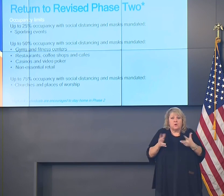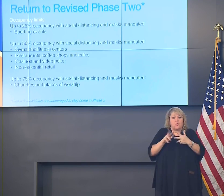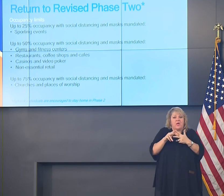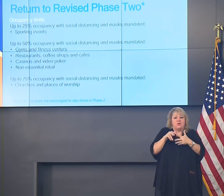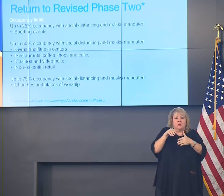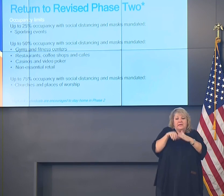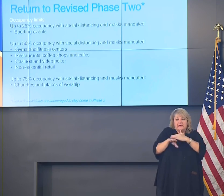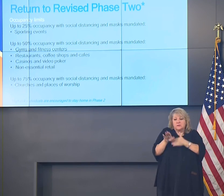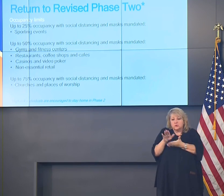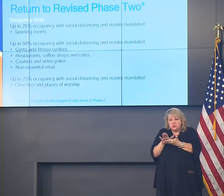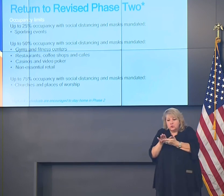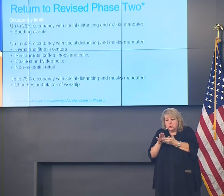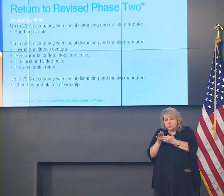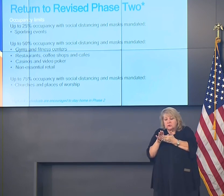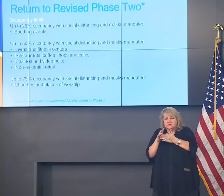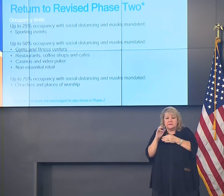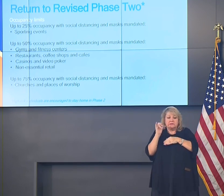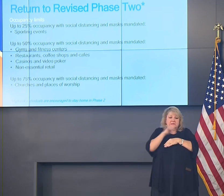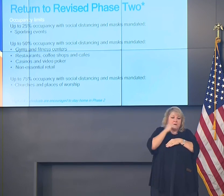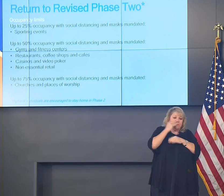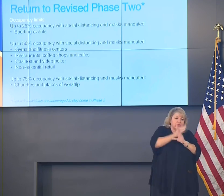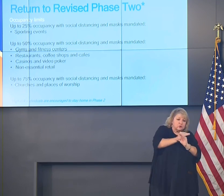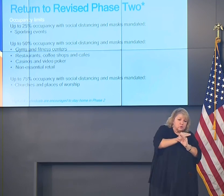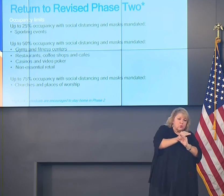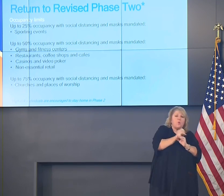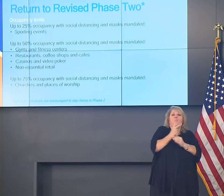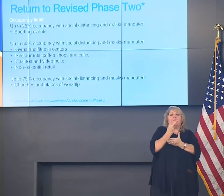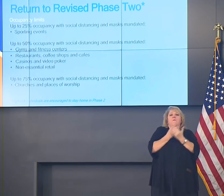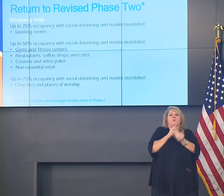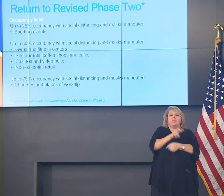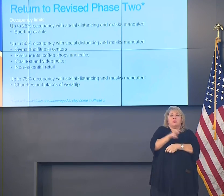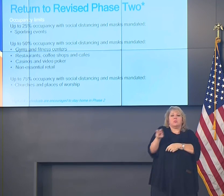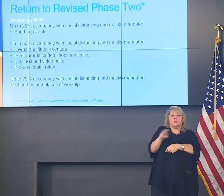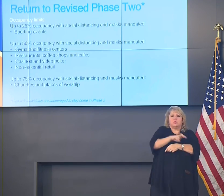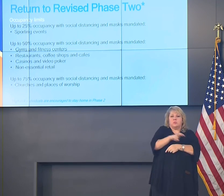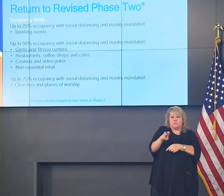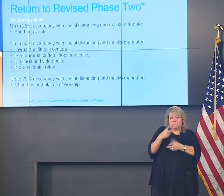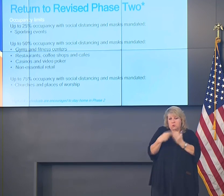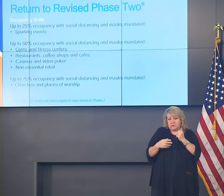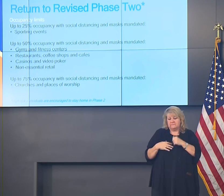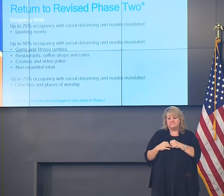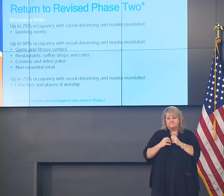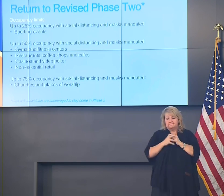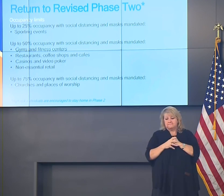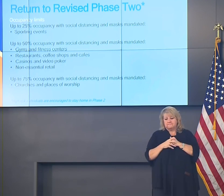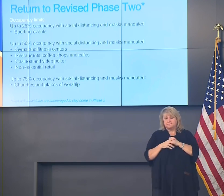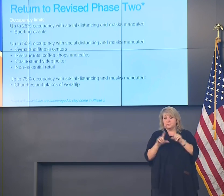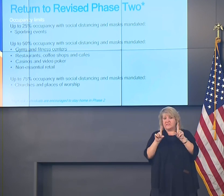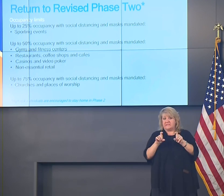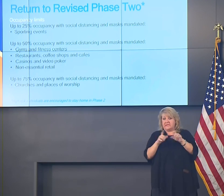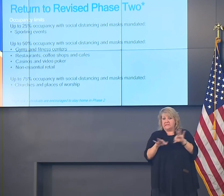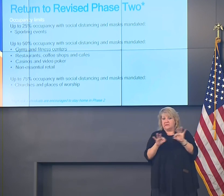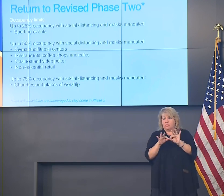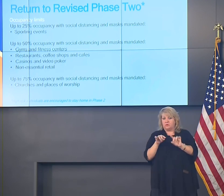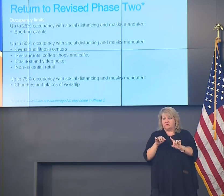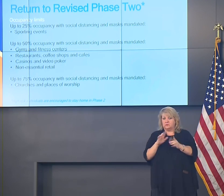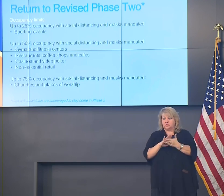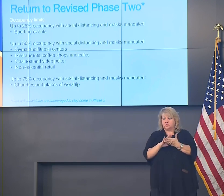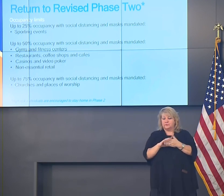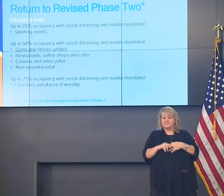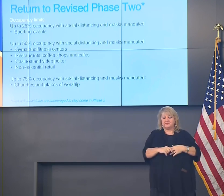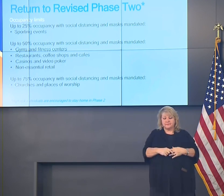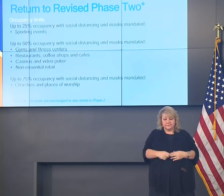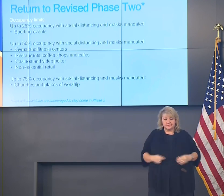approach. And I think that that's the way it should be. And of course, testing is key there. And our school